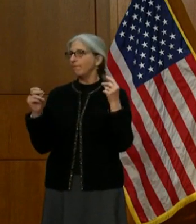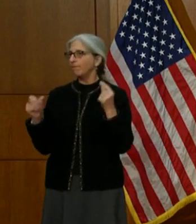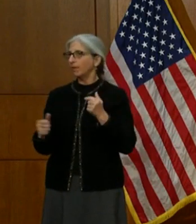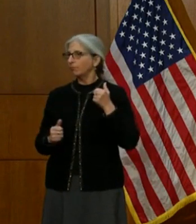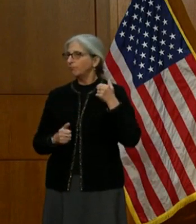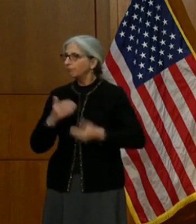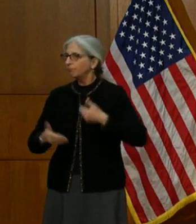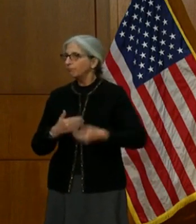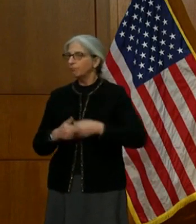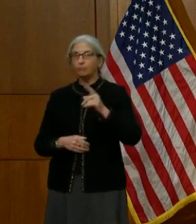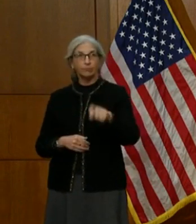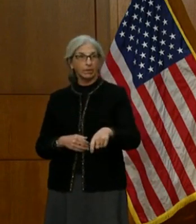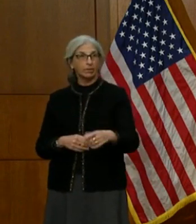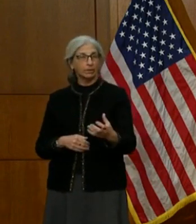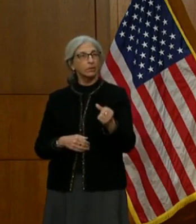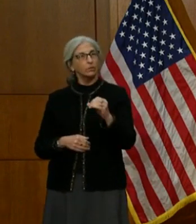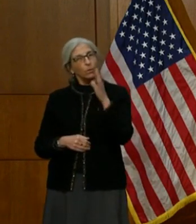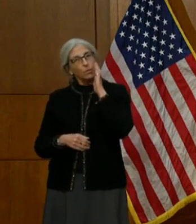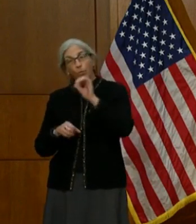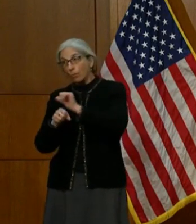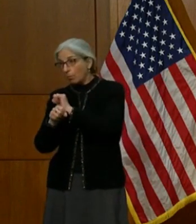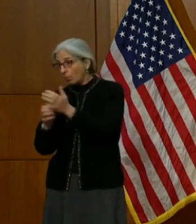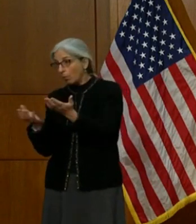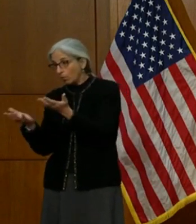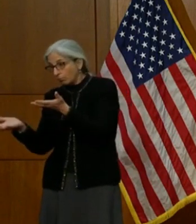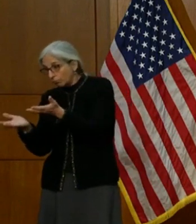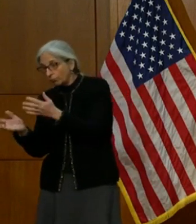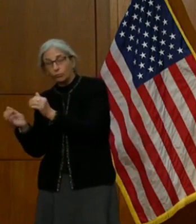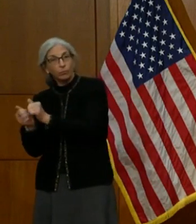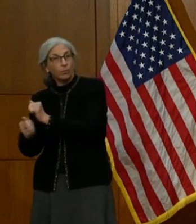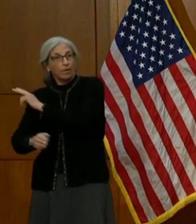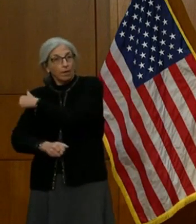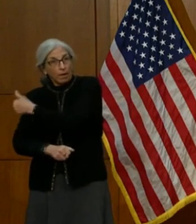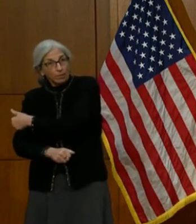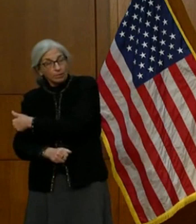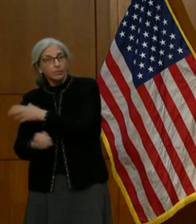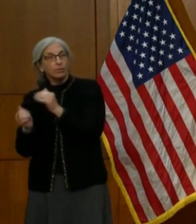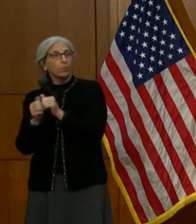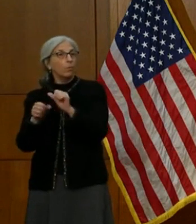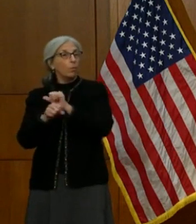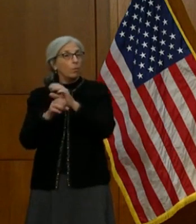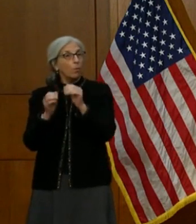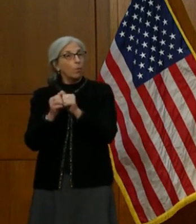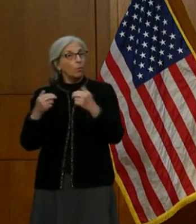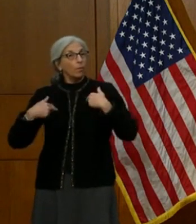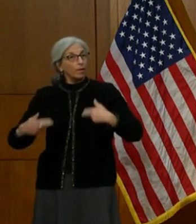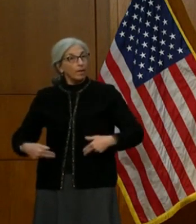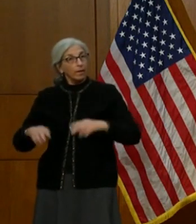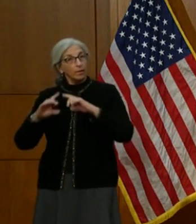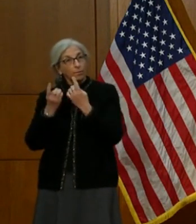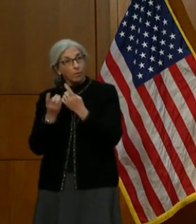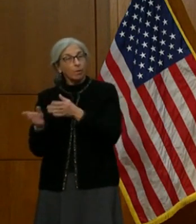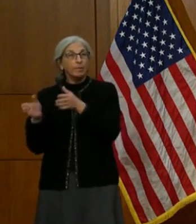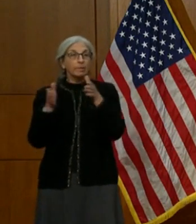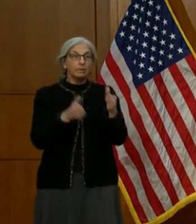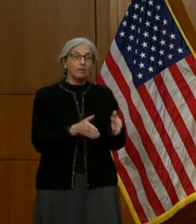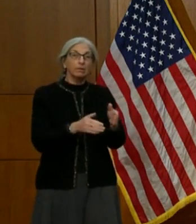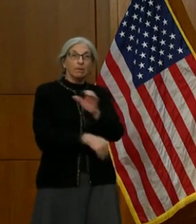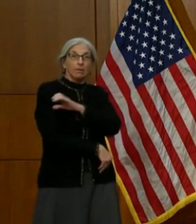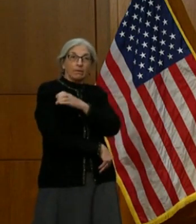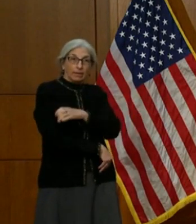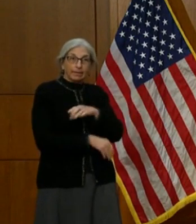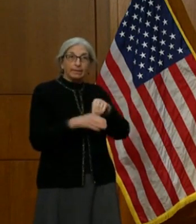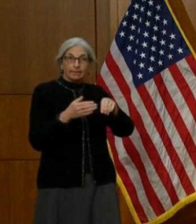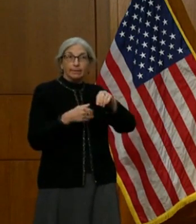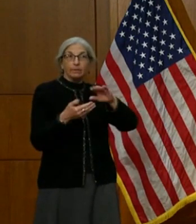And so we're going to work with the hospitals. We're going to work with the health departments. We're going to work with the sites, the clinics, out in the